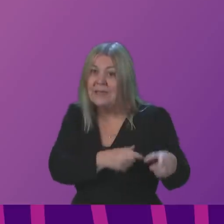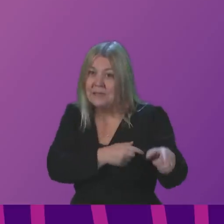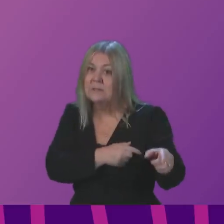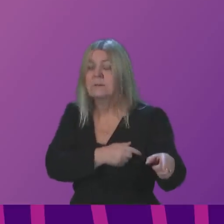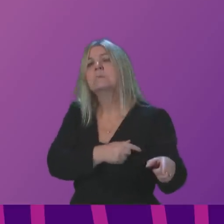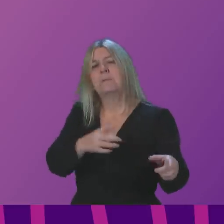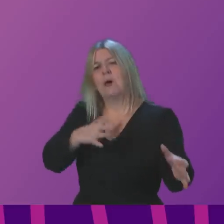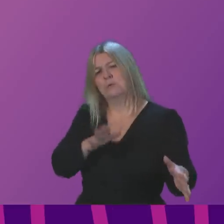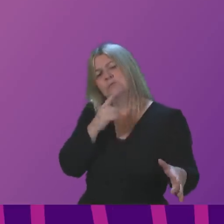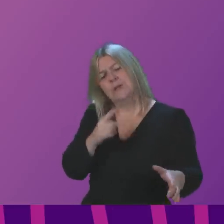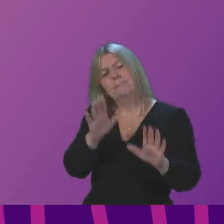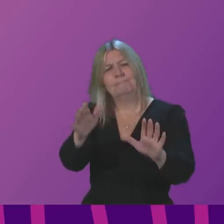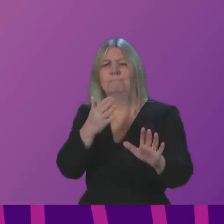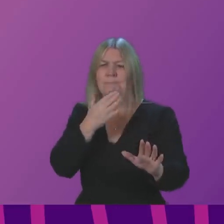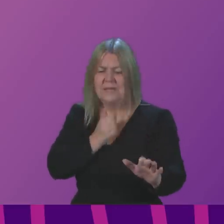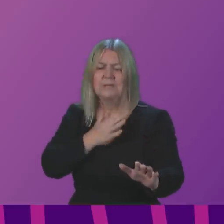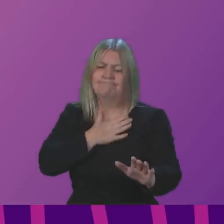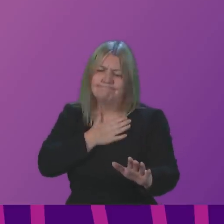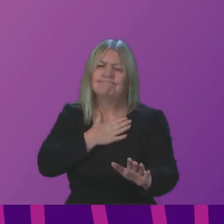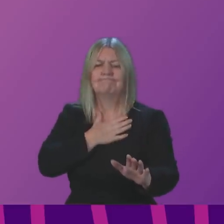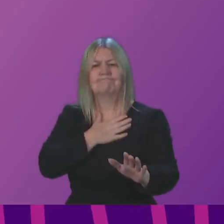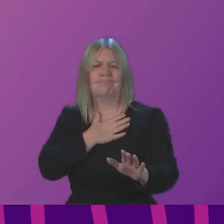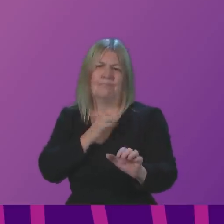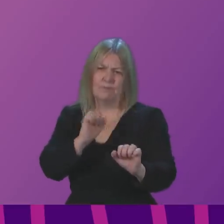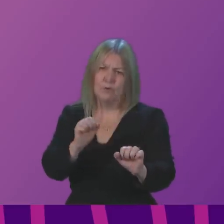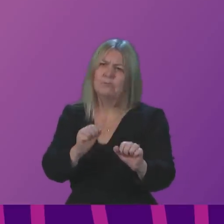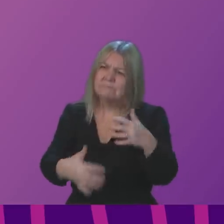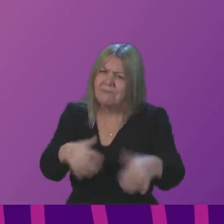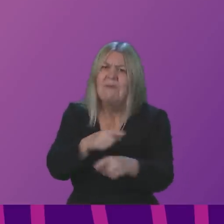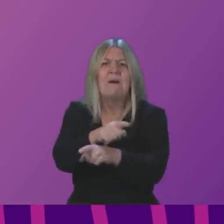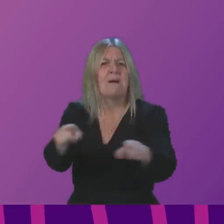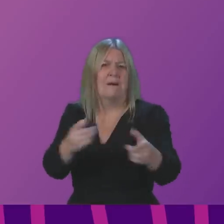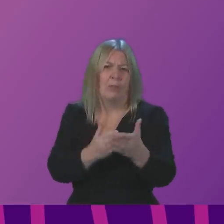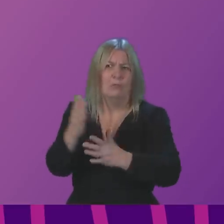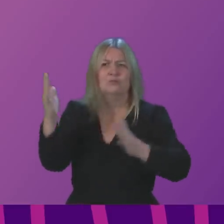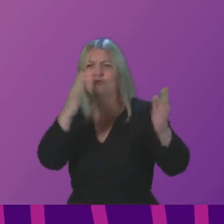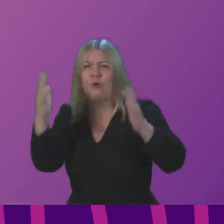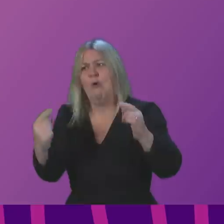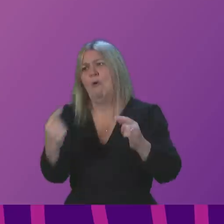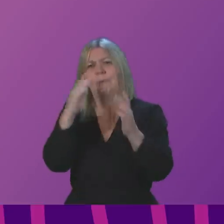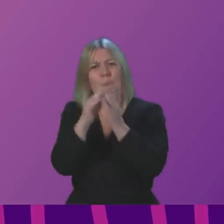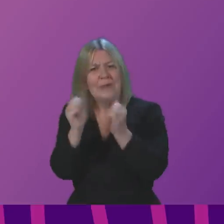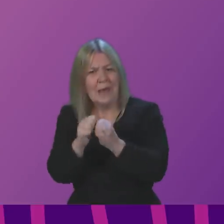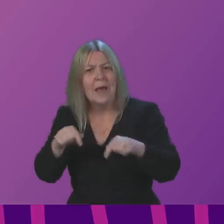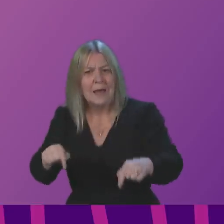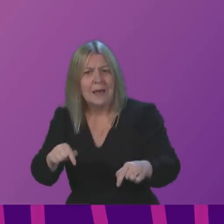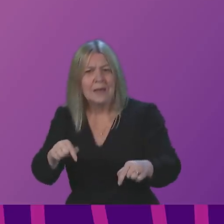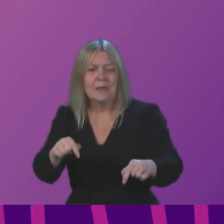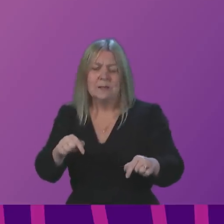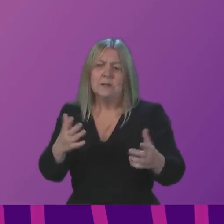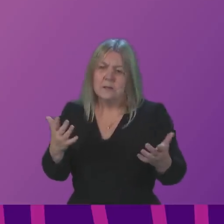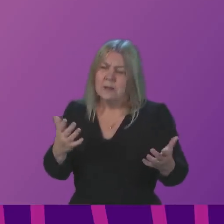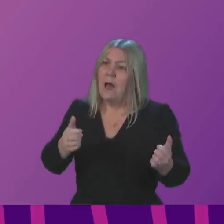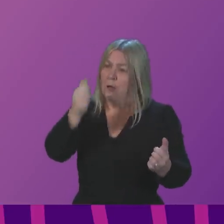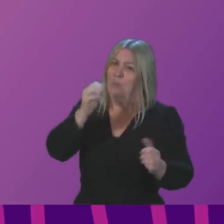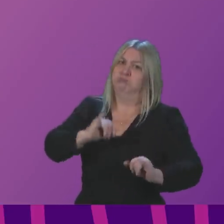impacted by Storm Arwen? The storm was almost unprecedented, certainly unprecedented in recent memory in